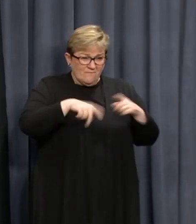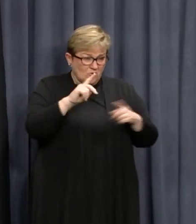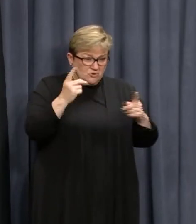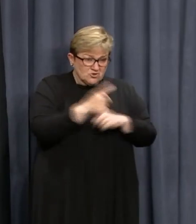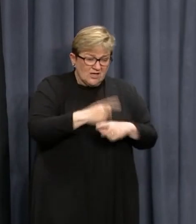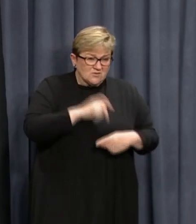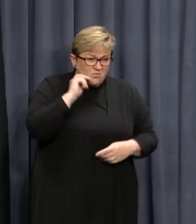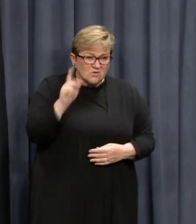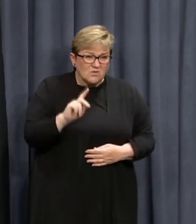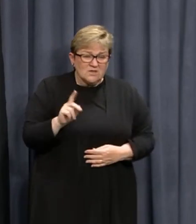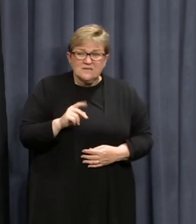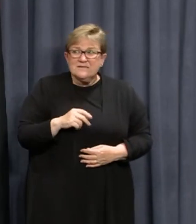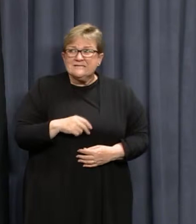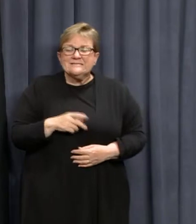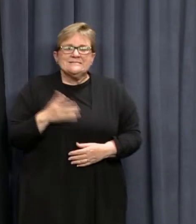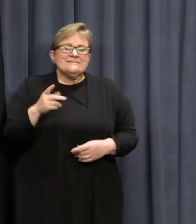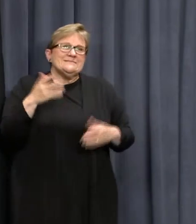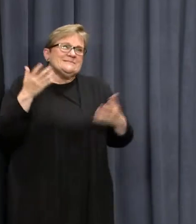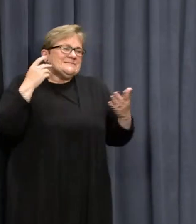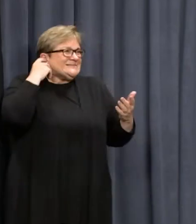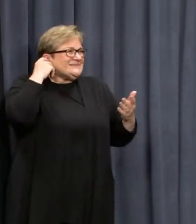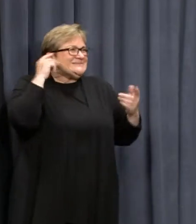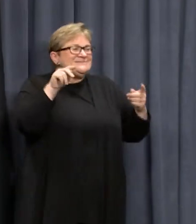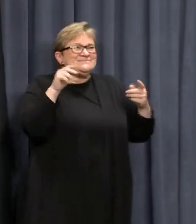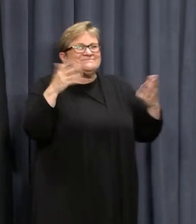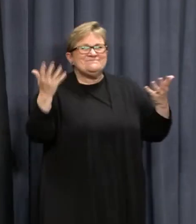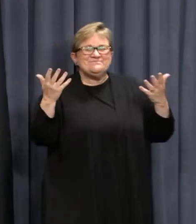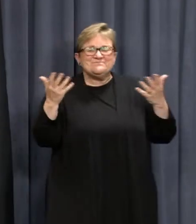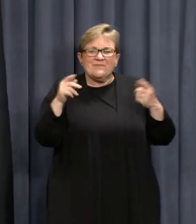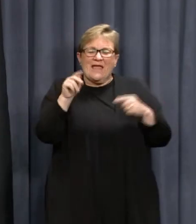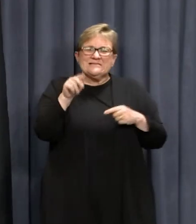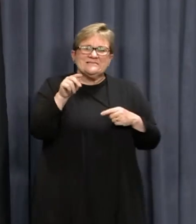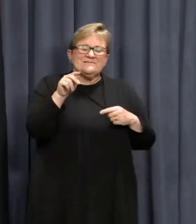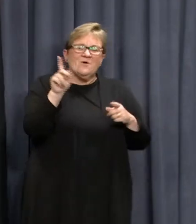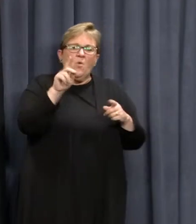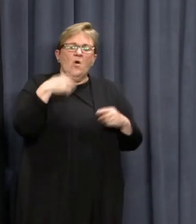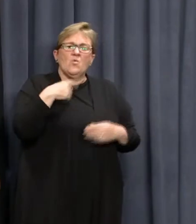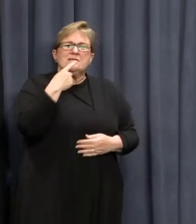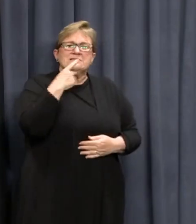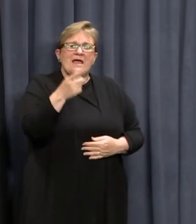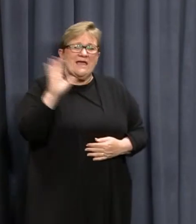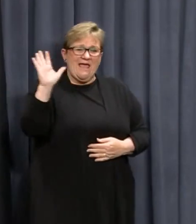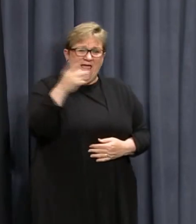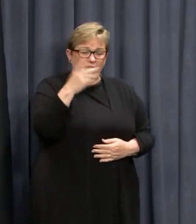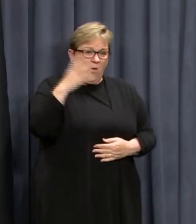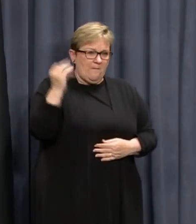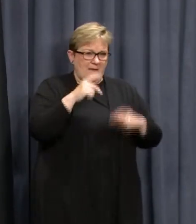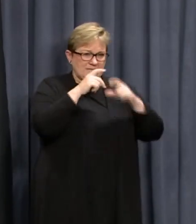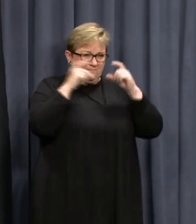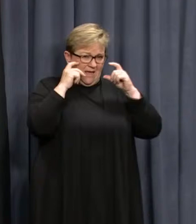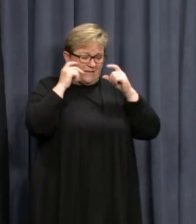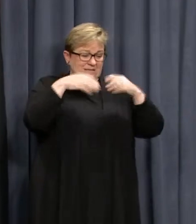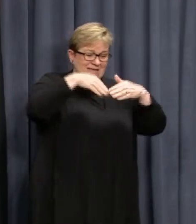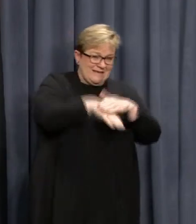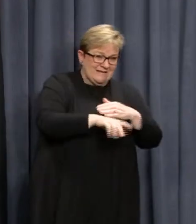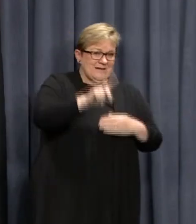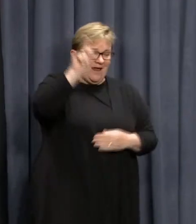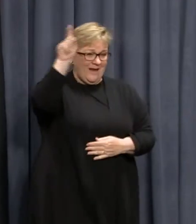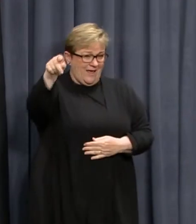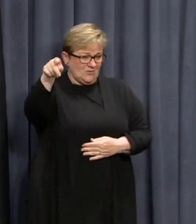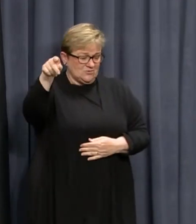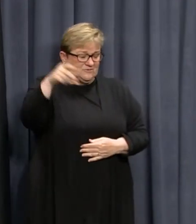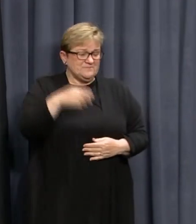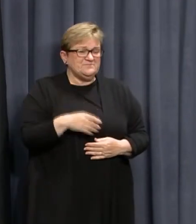Well, that's the thing. At this point in time, what we're saying is everyone needs to wear a mask indoors and outdoors.